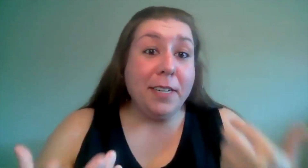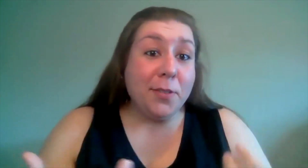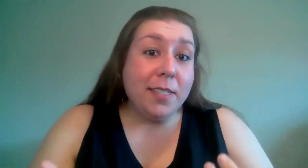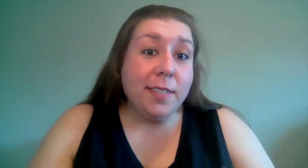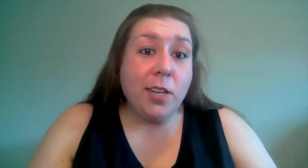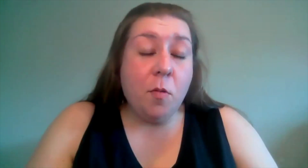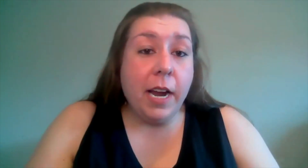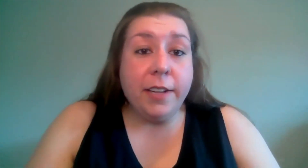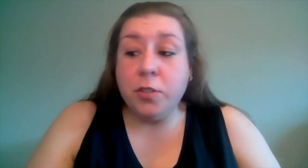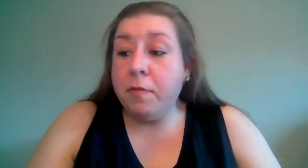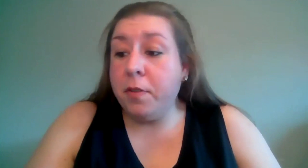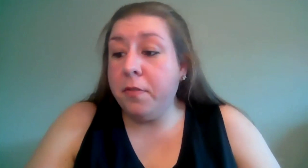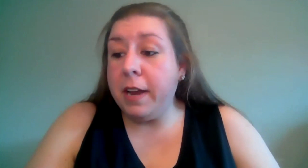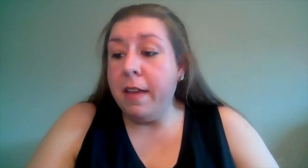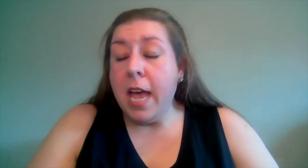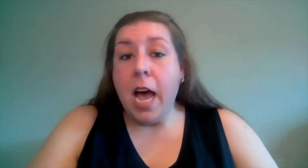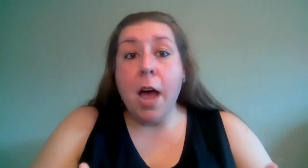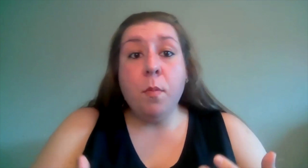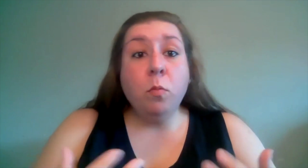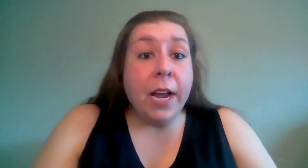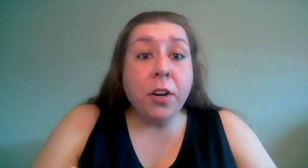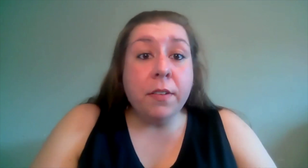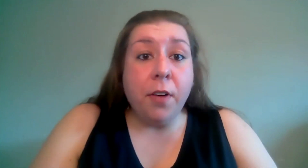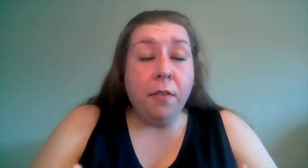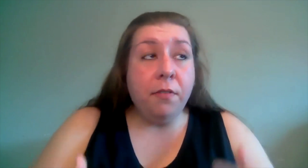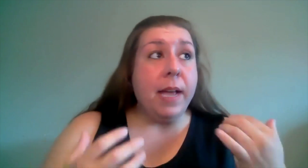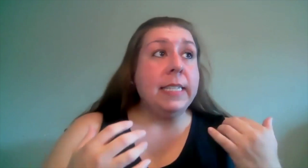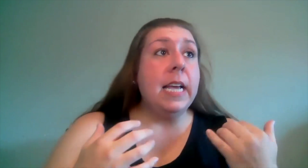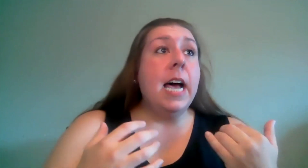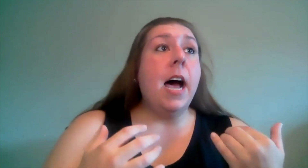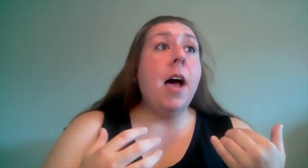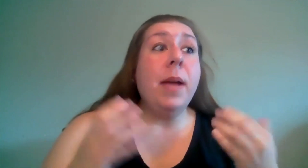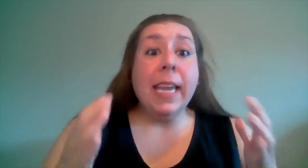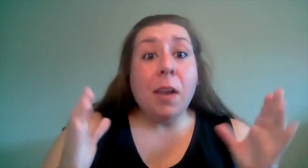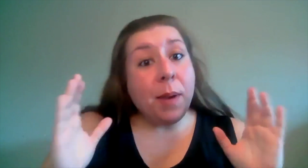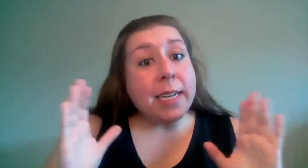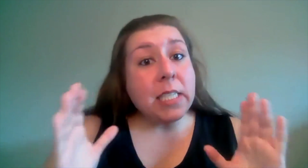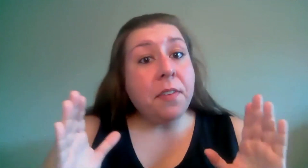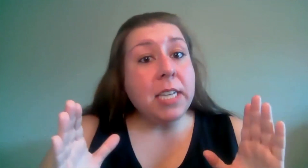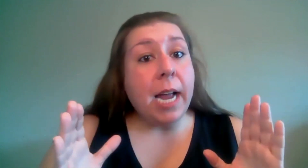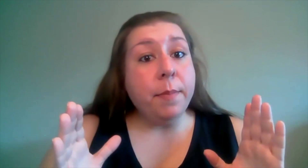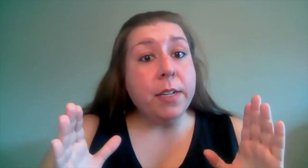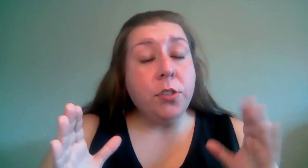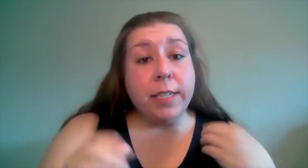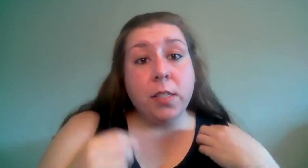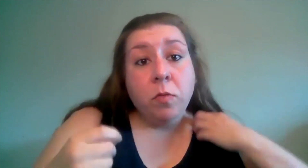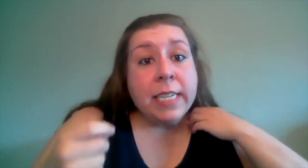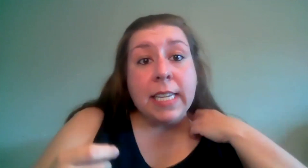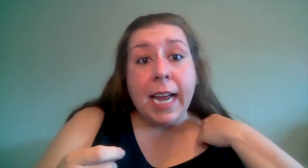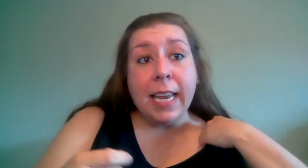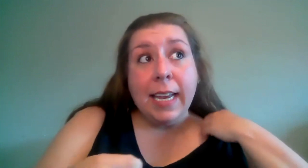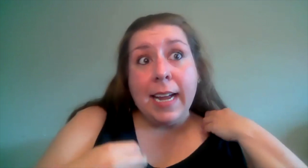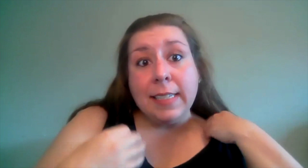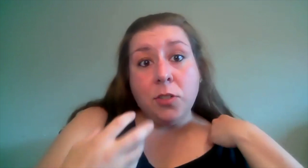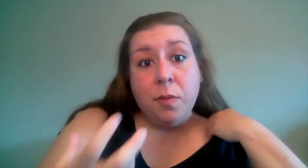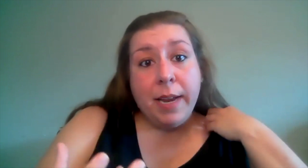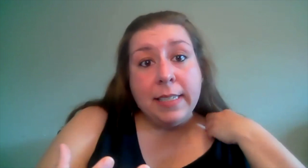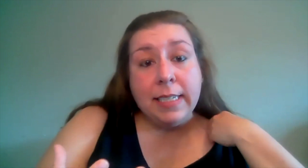resources are and where i can do it for free um writer involvement um again because of our time constraints the reason i can get such amazing